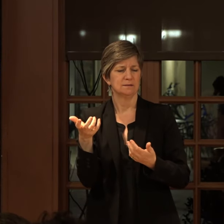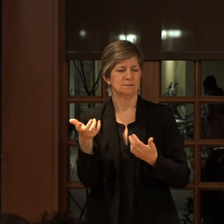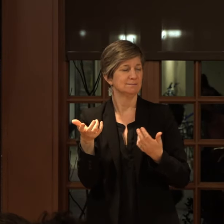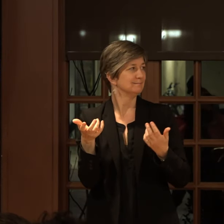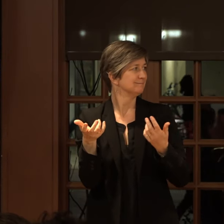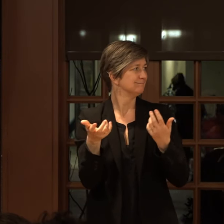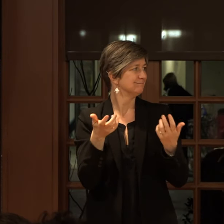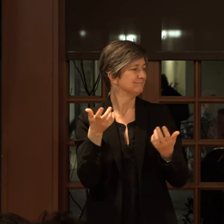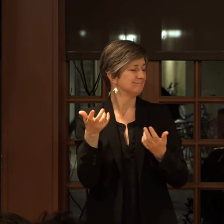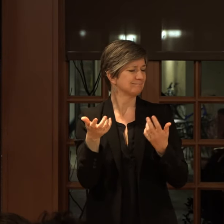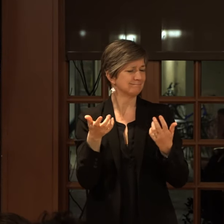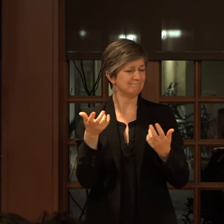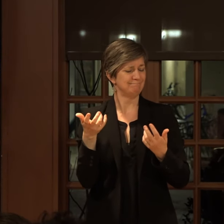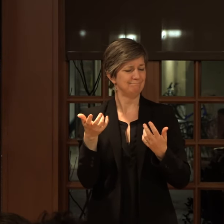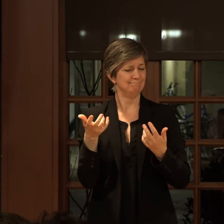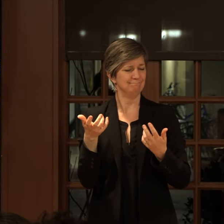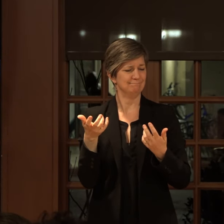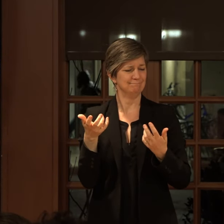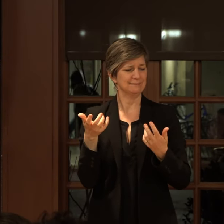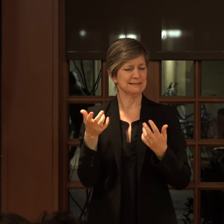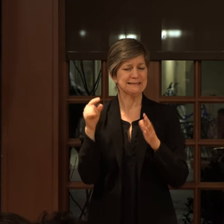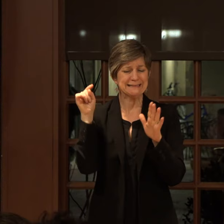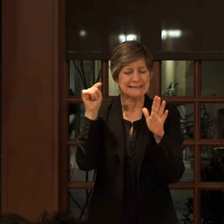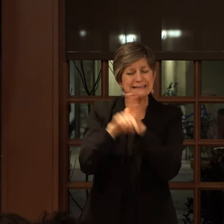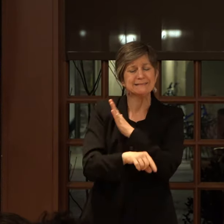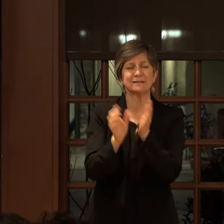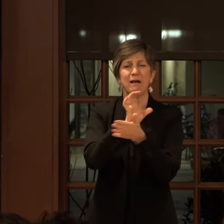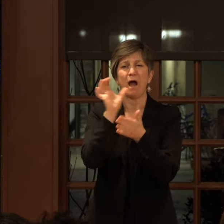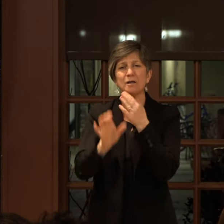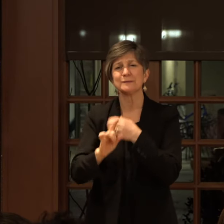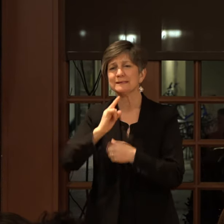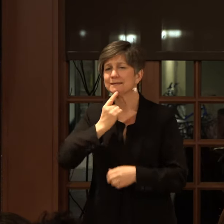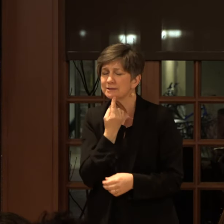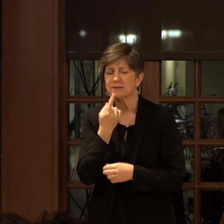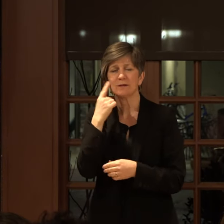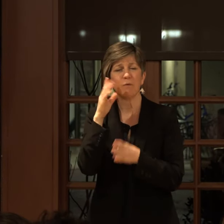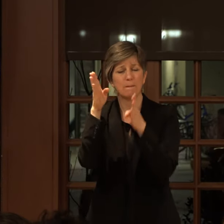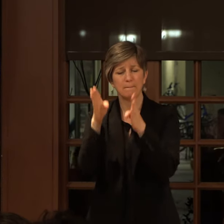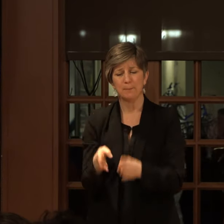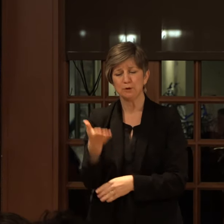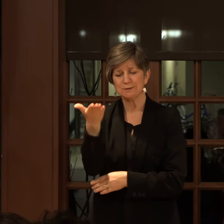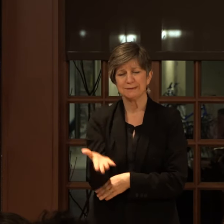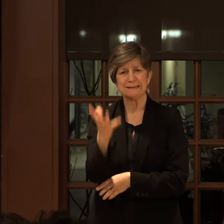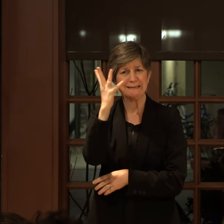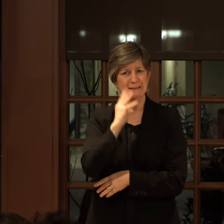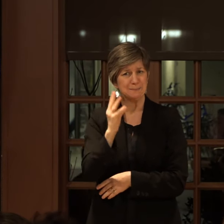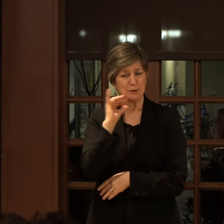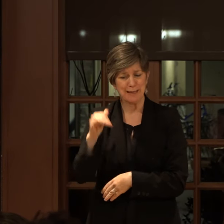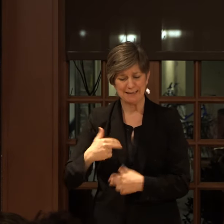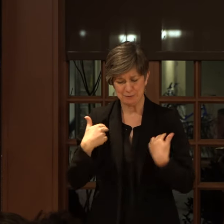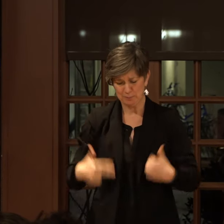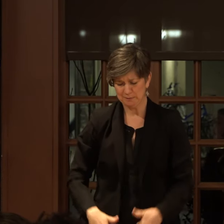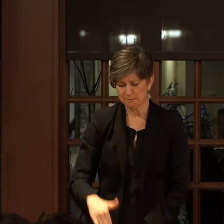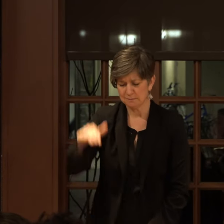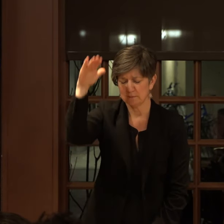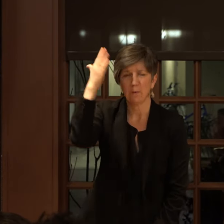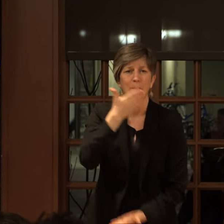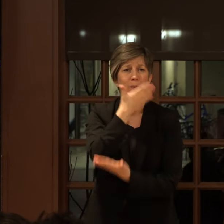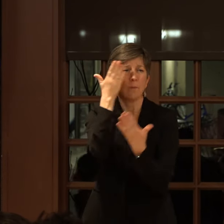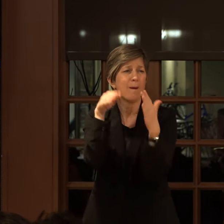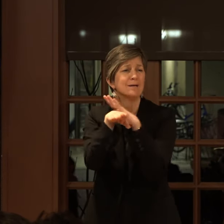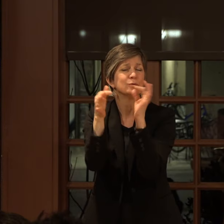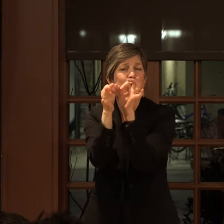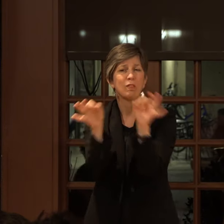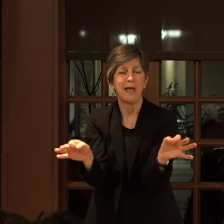I don't know, it's just like significant consequences on a person's experience as a human being to not have access to